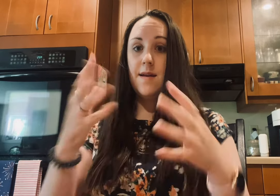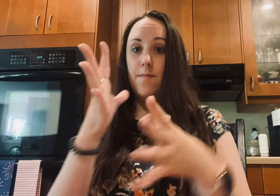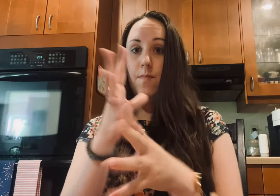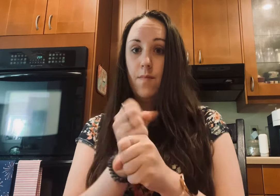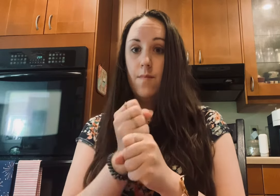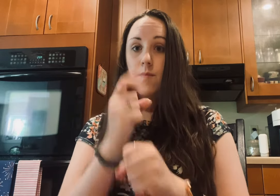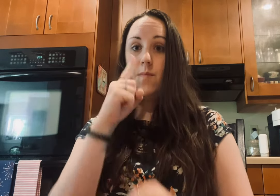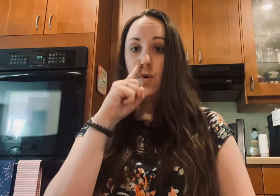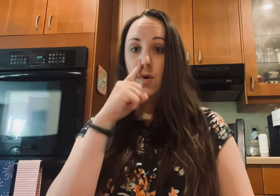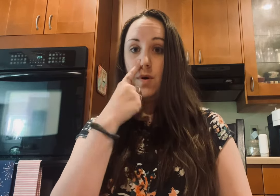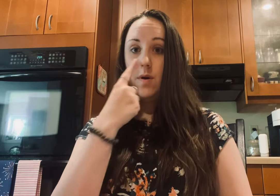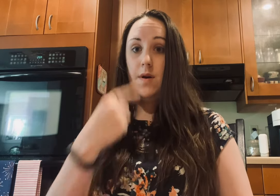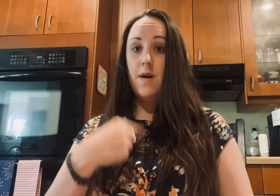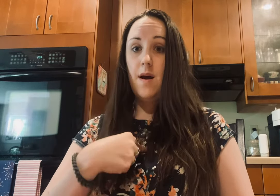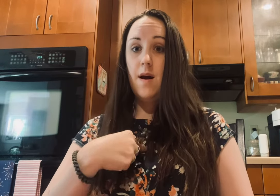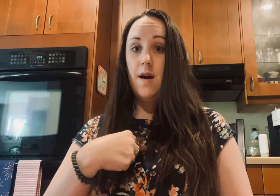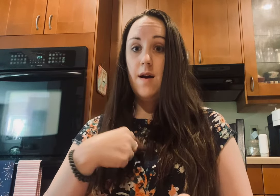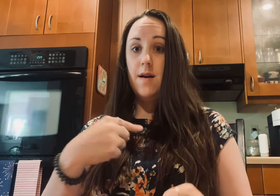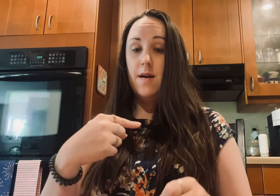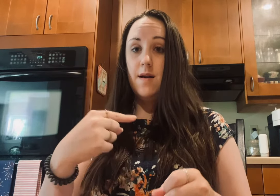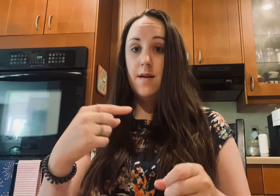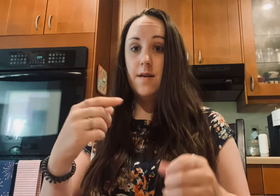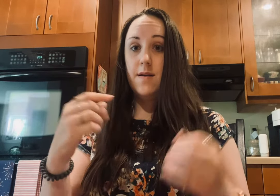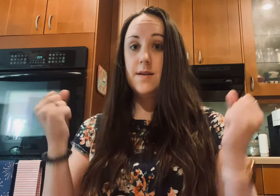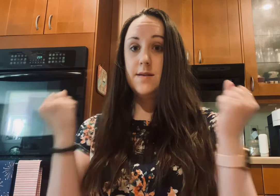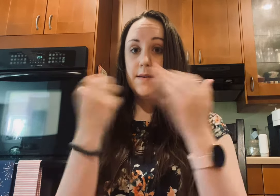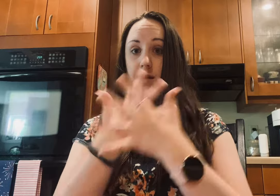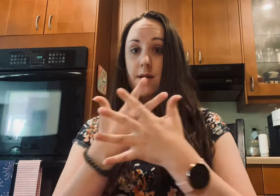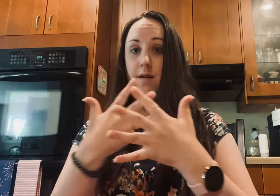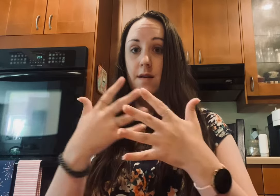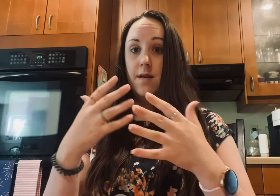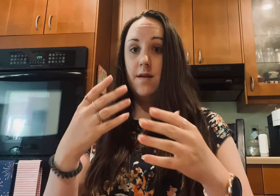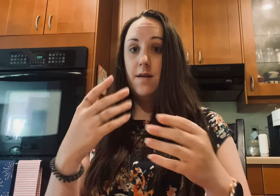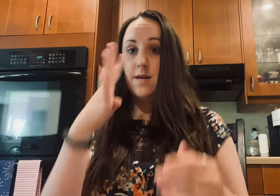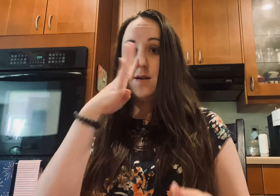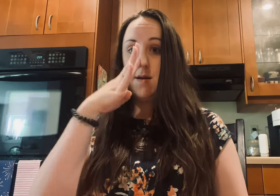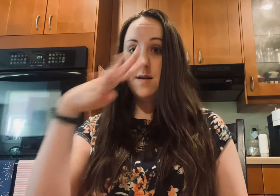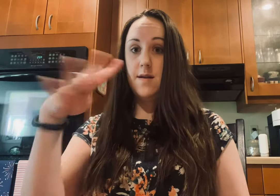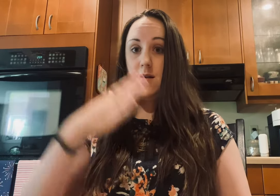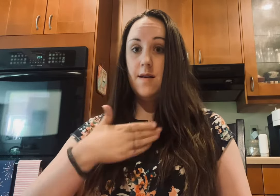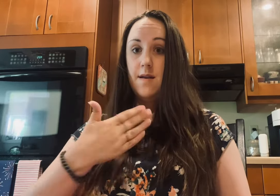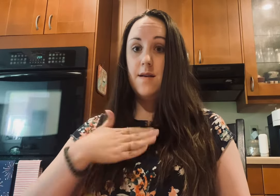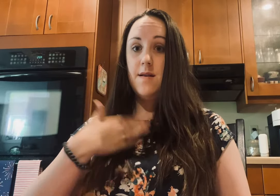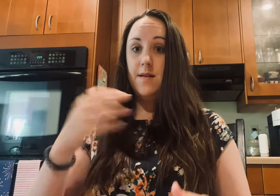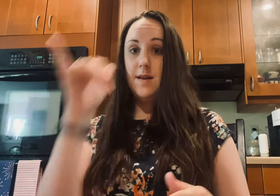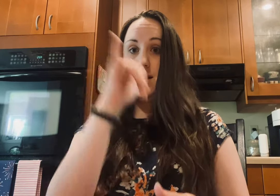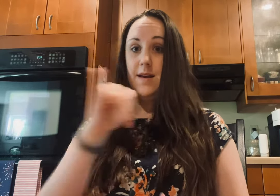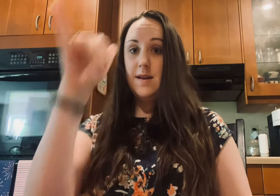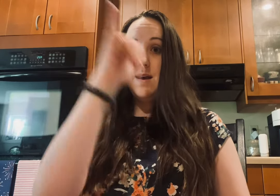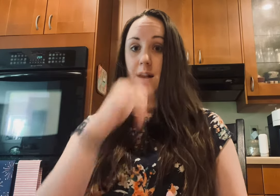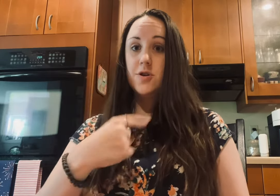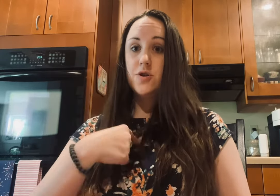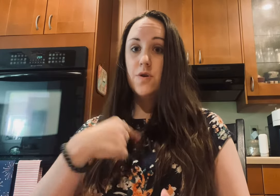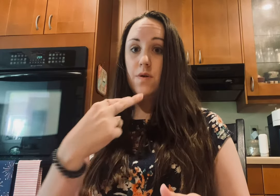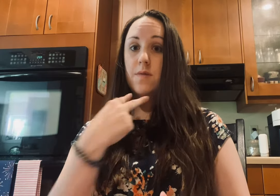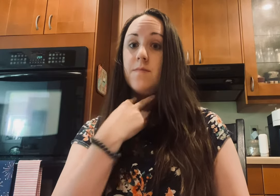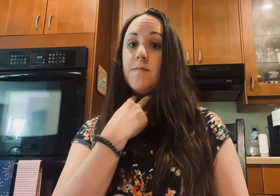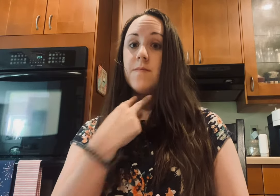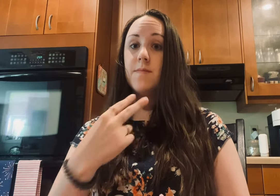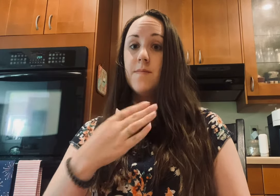bored I get scared I feel ignored I feel happy I get silly I choke on my own